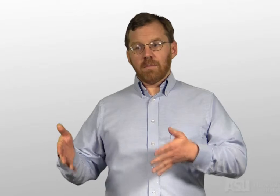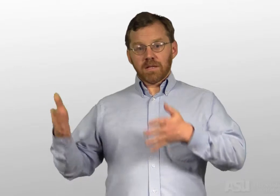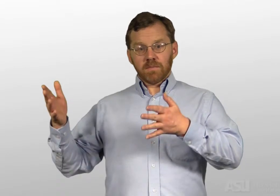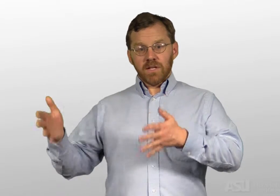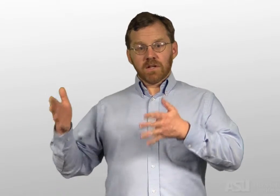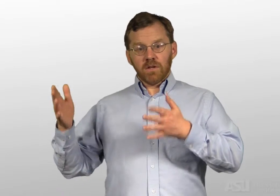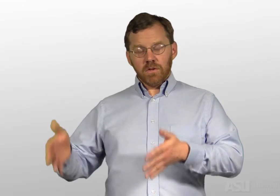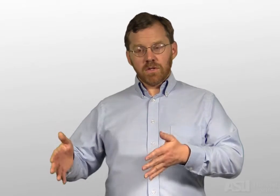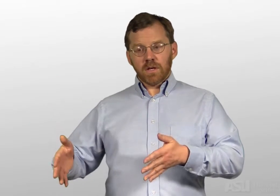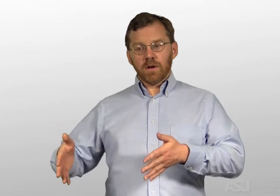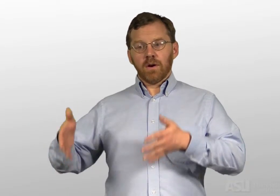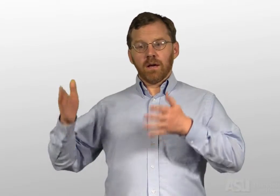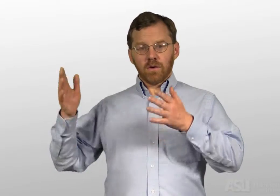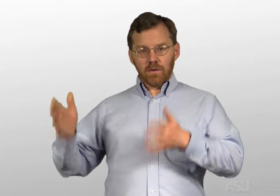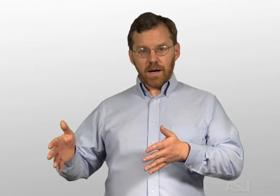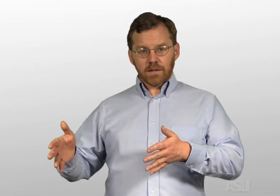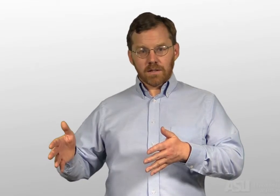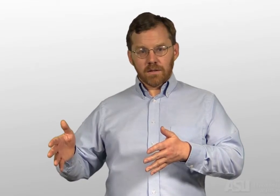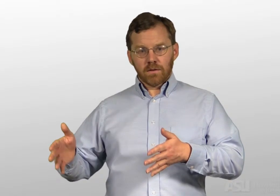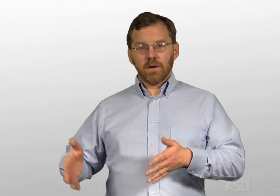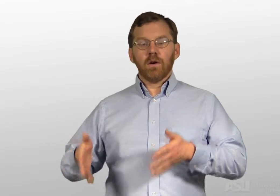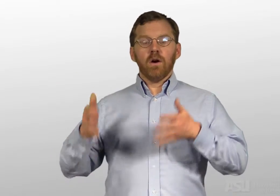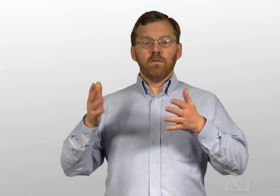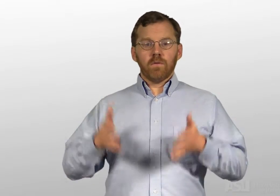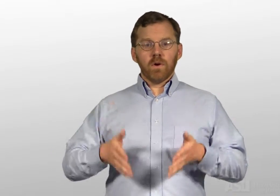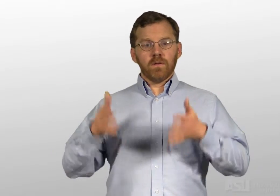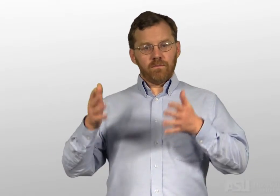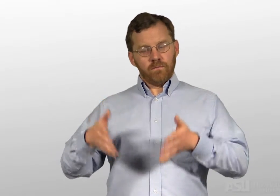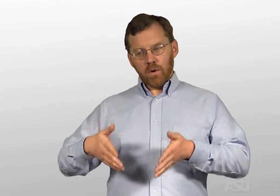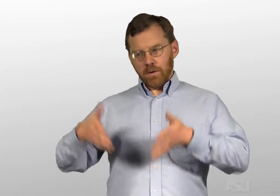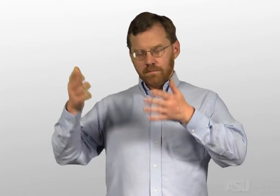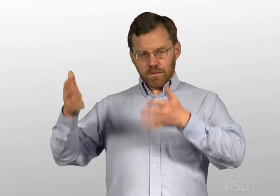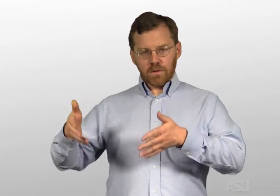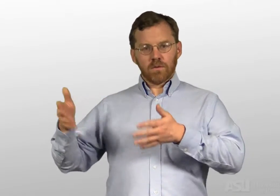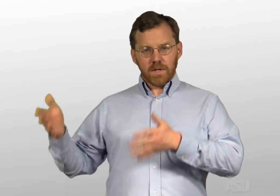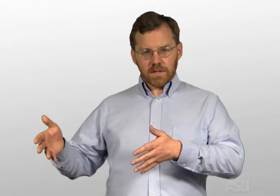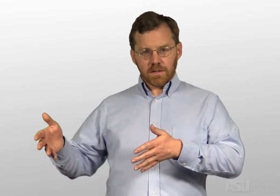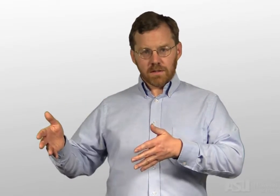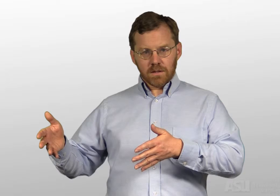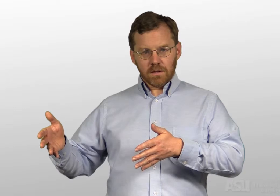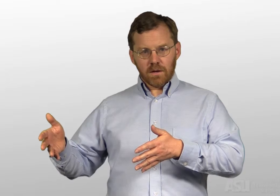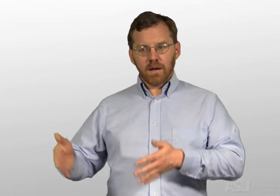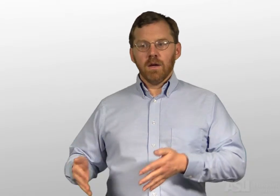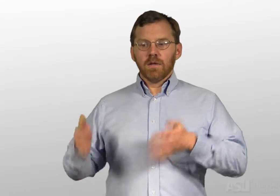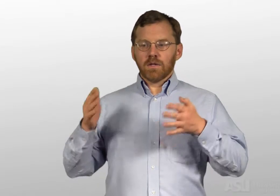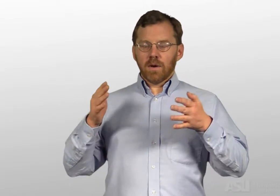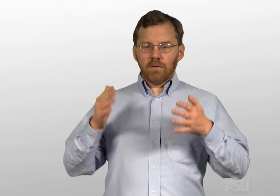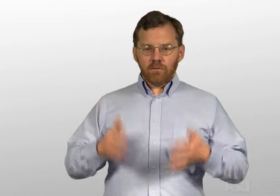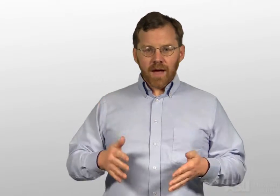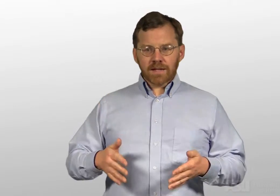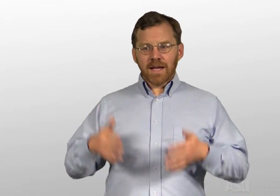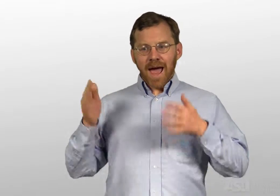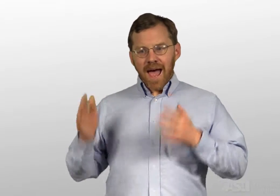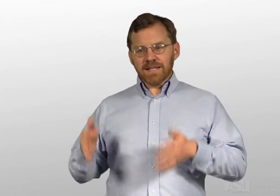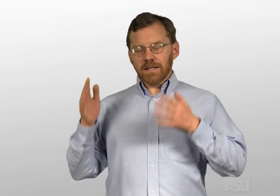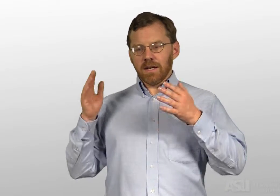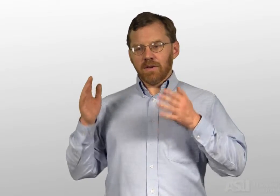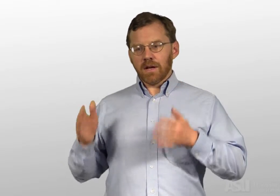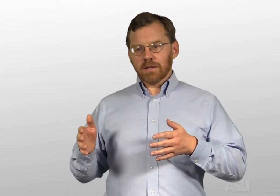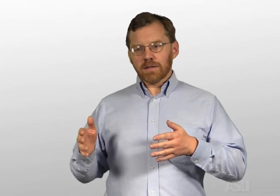possibly his conclusion are incorrect for certain reasons. So, in fact, he hasn't given us